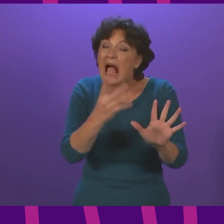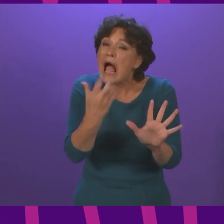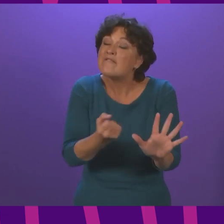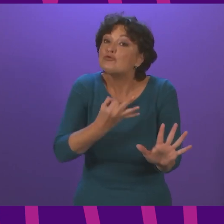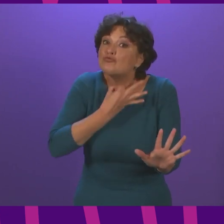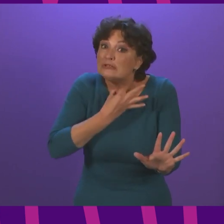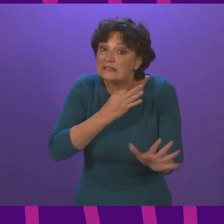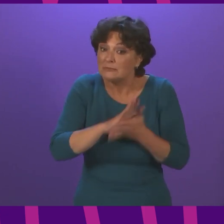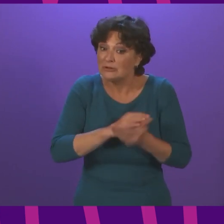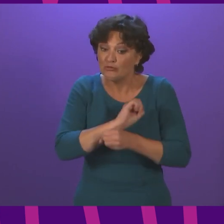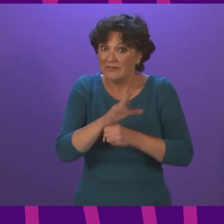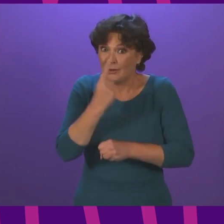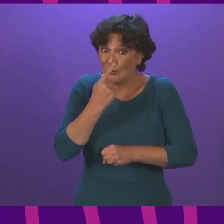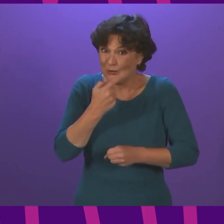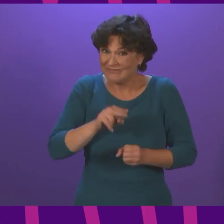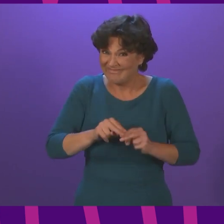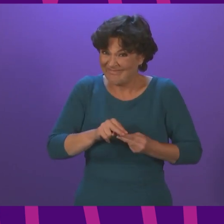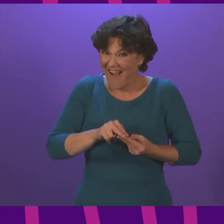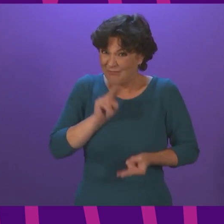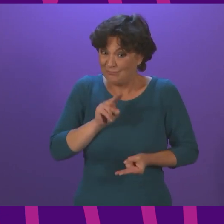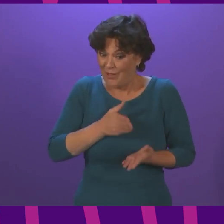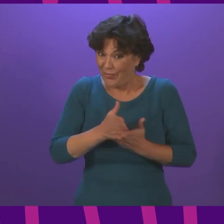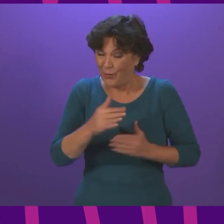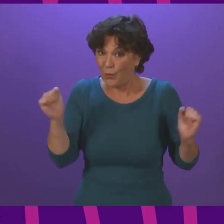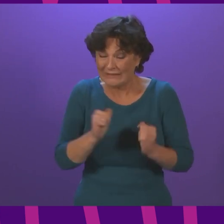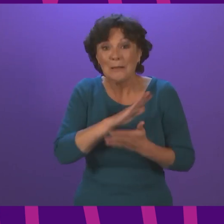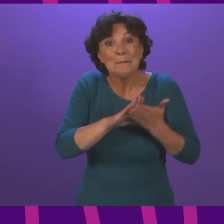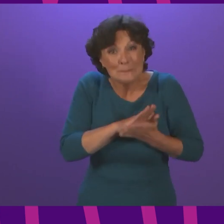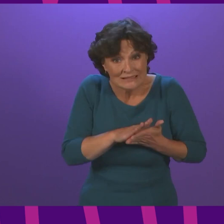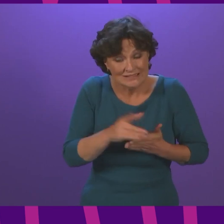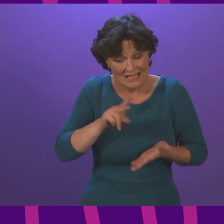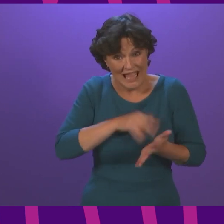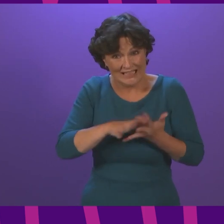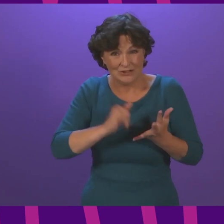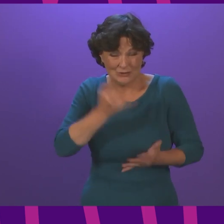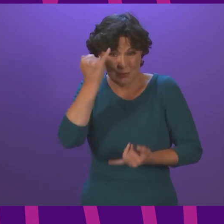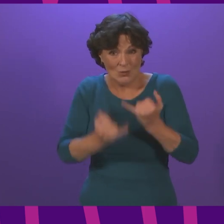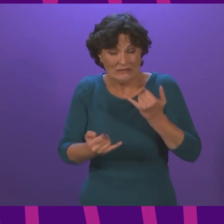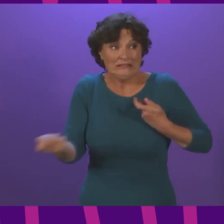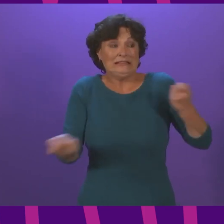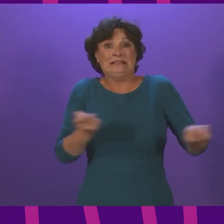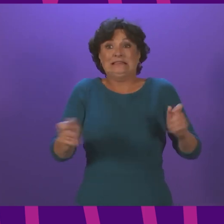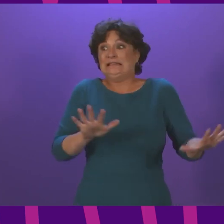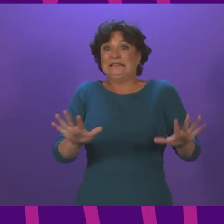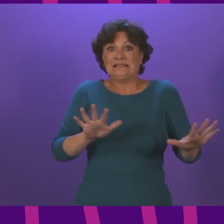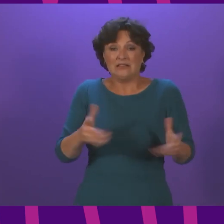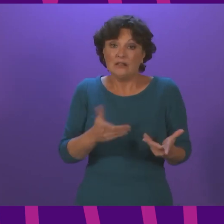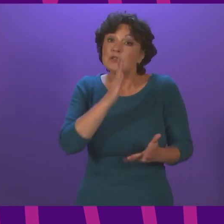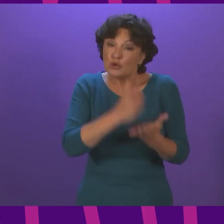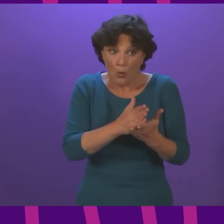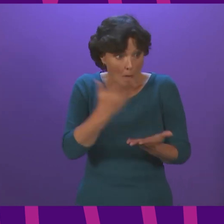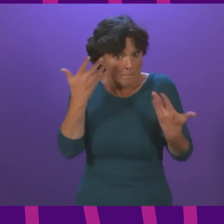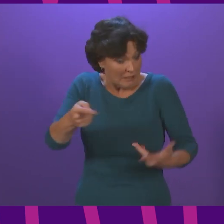over the winter, and that would, of course, put further pressure on the NHS. So, for all the improvement we have seen and, indeed,